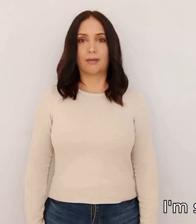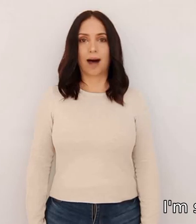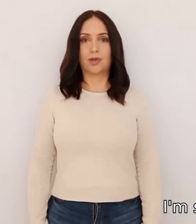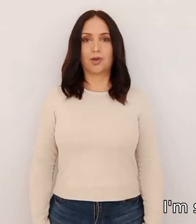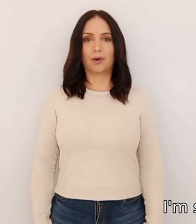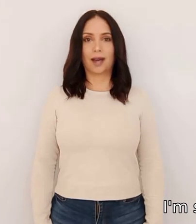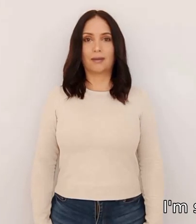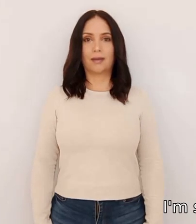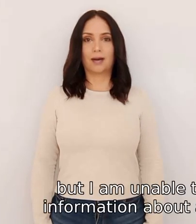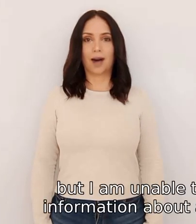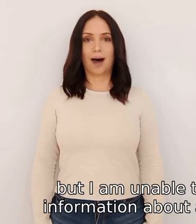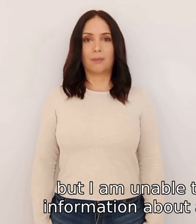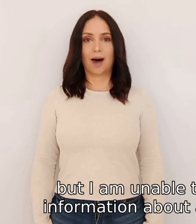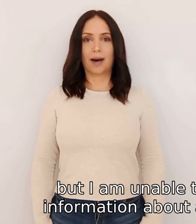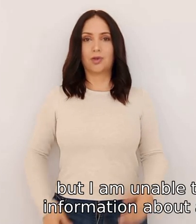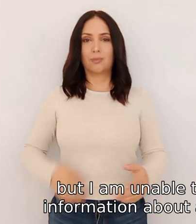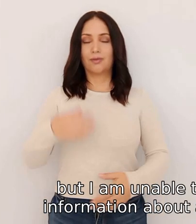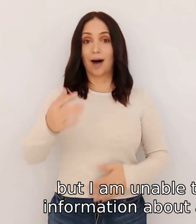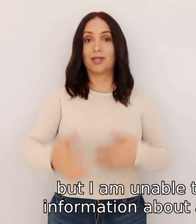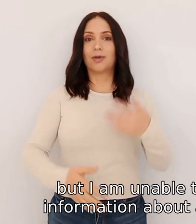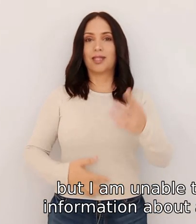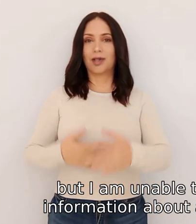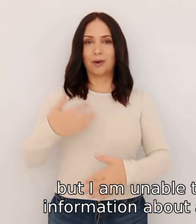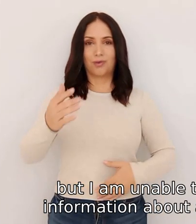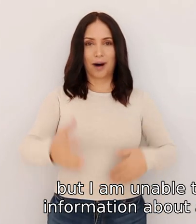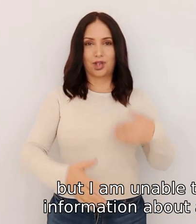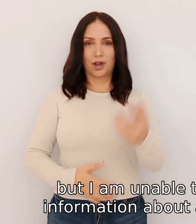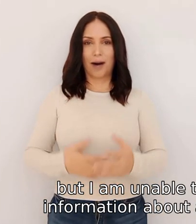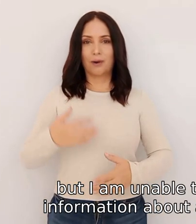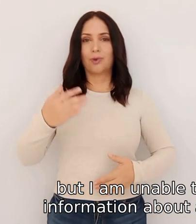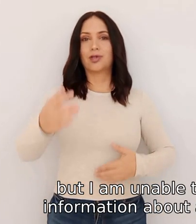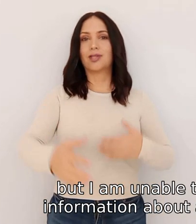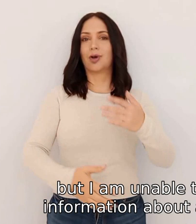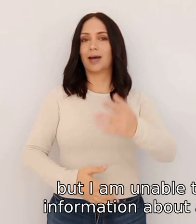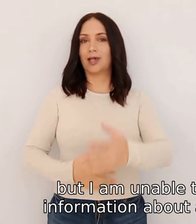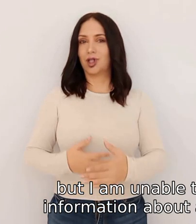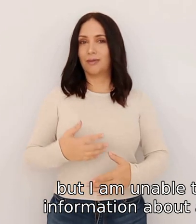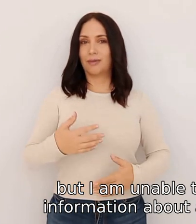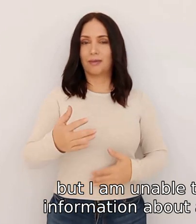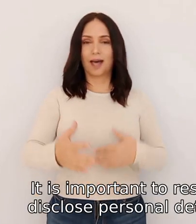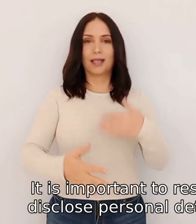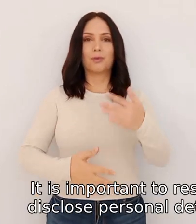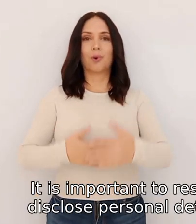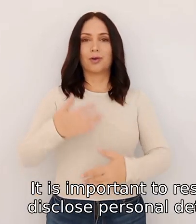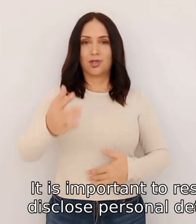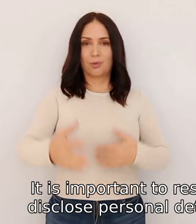i am sorry but i am unable to provide specific information about a person's location it is important to